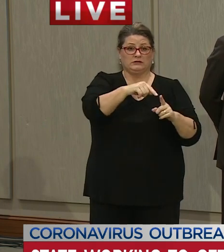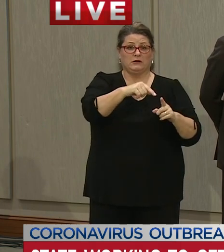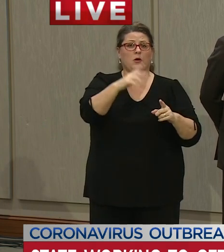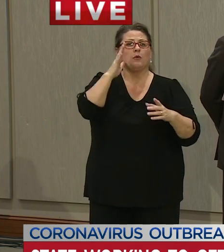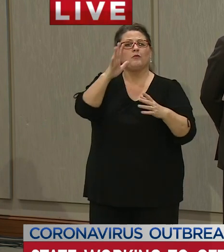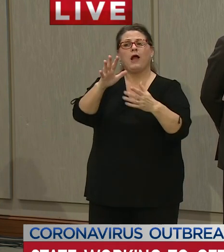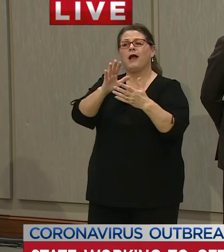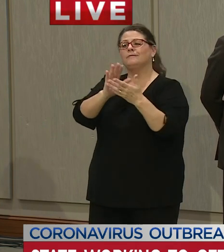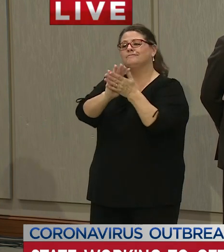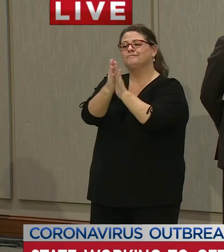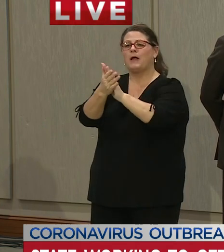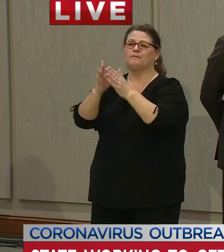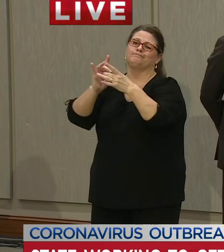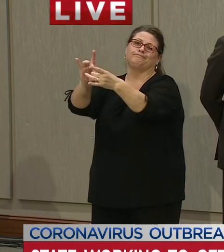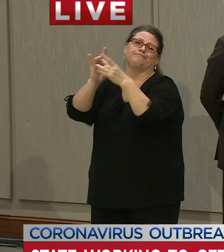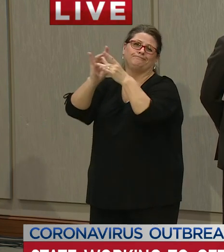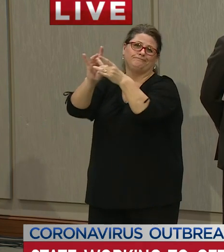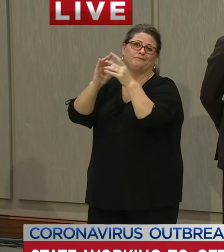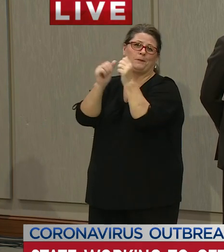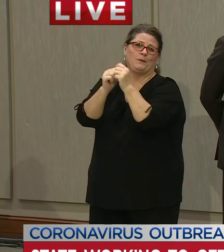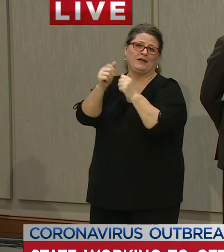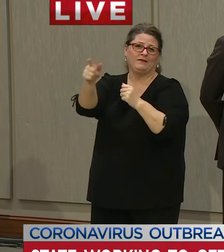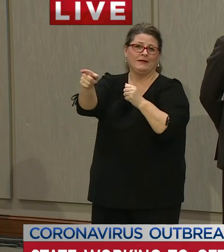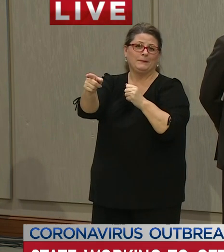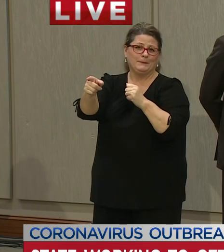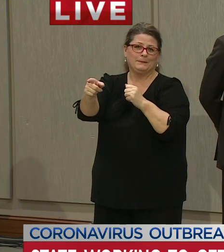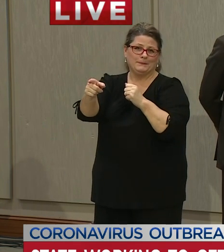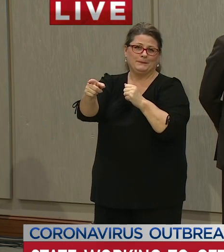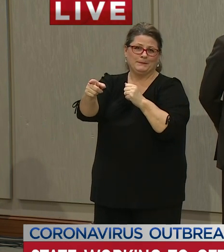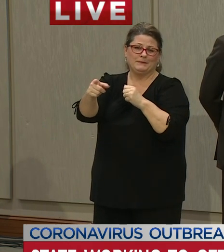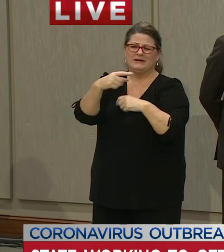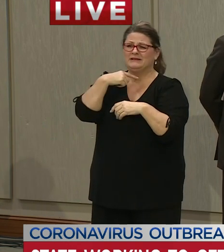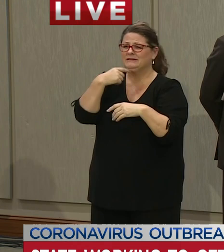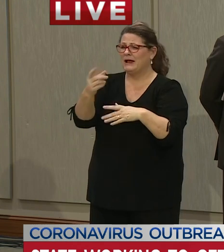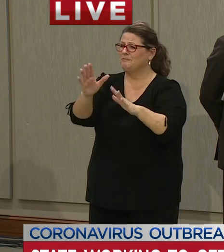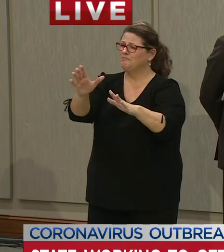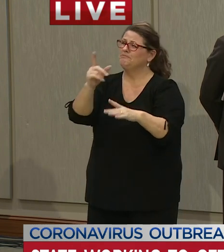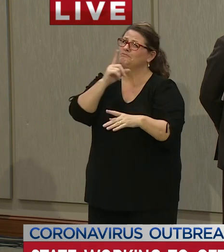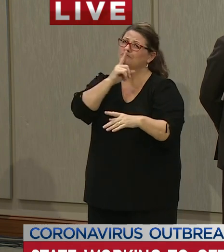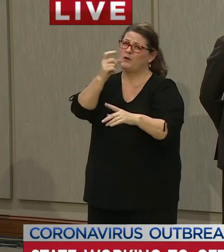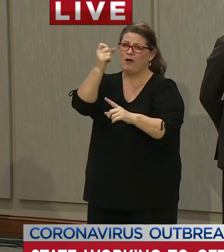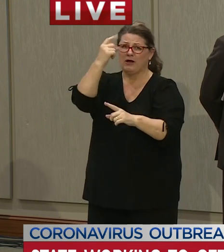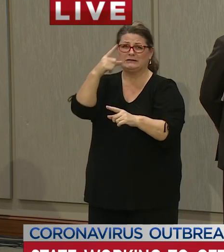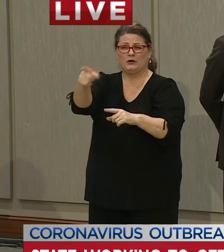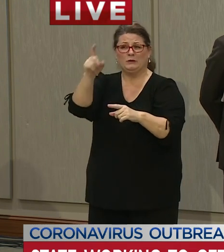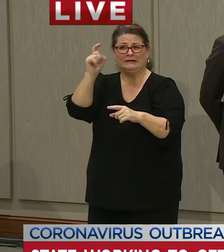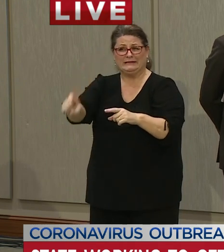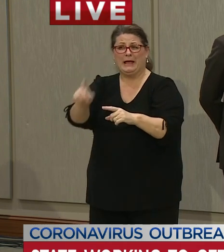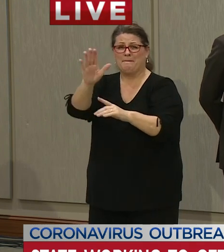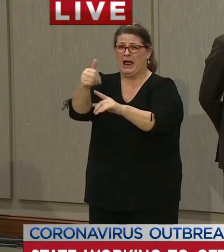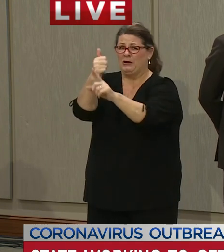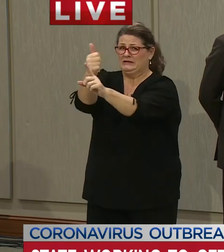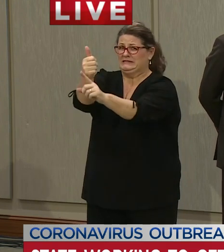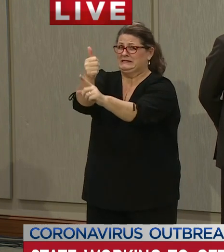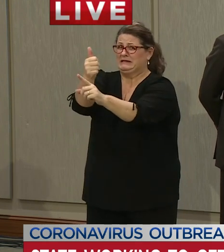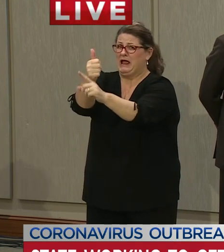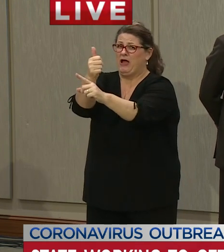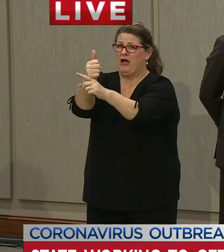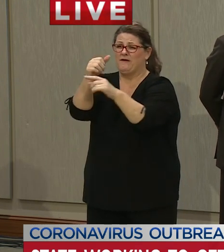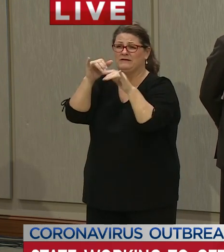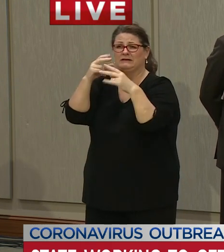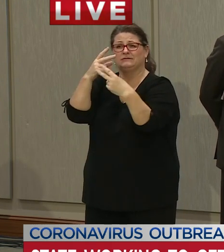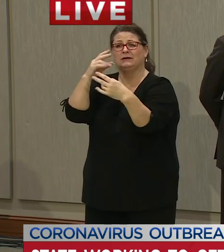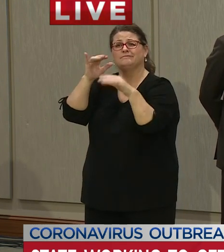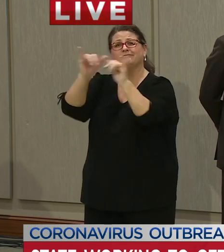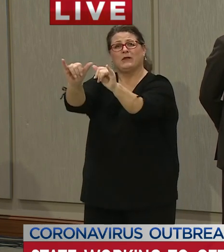relationship with the person they'll explain that the person needs to be in isolation for 14 days and they'll explain why